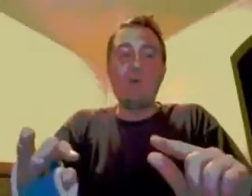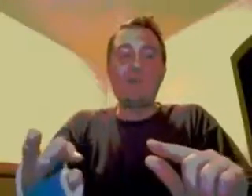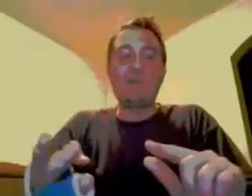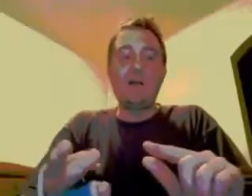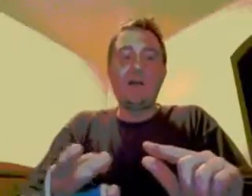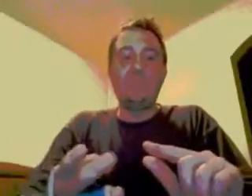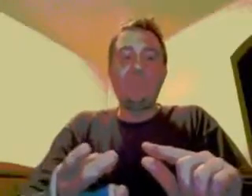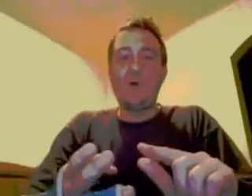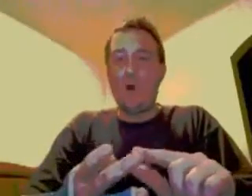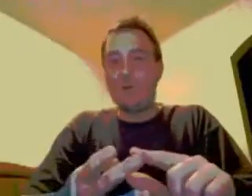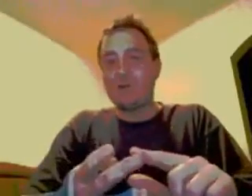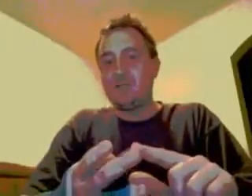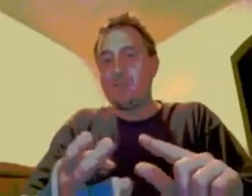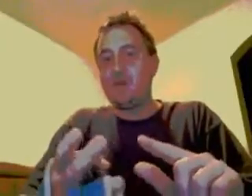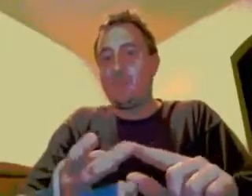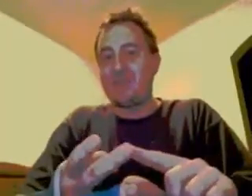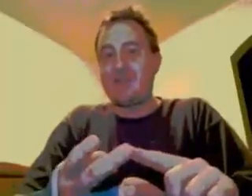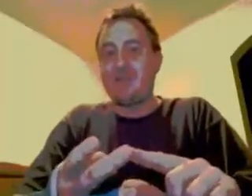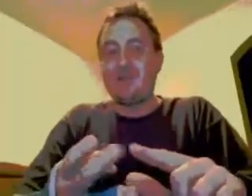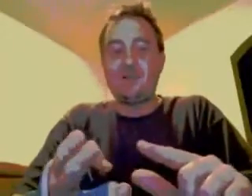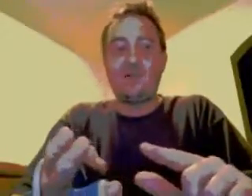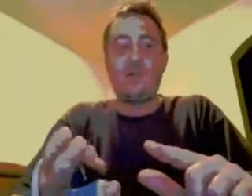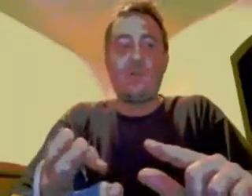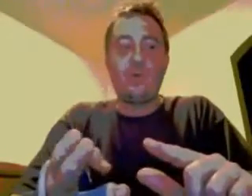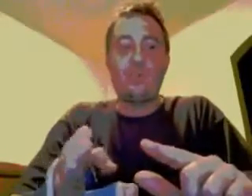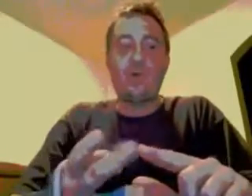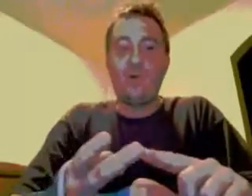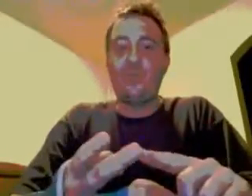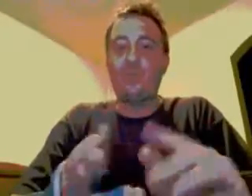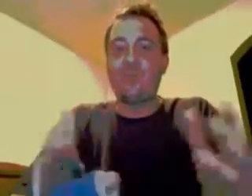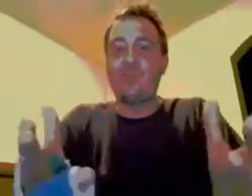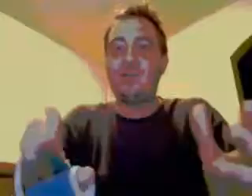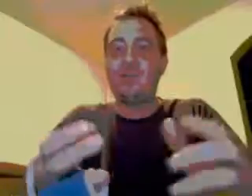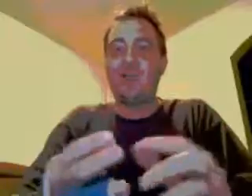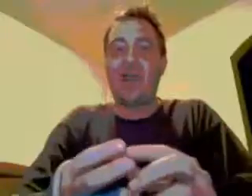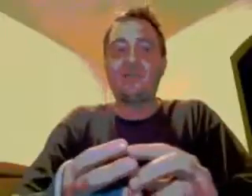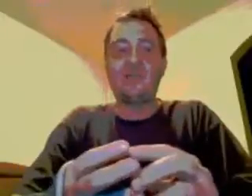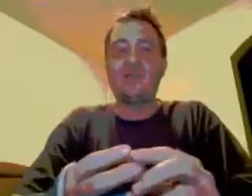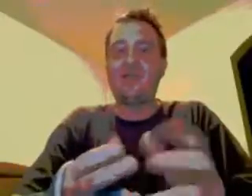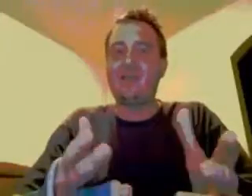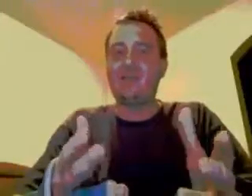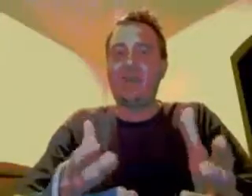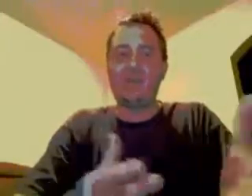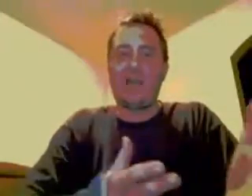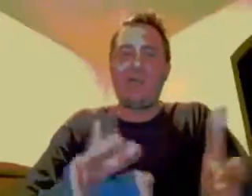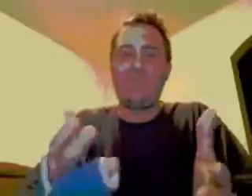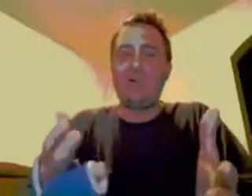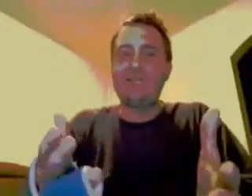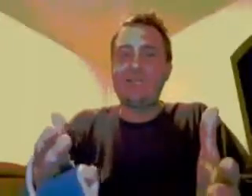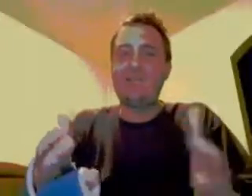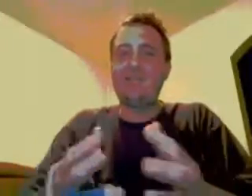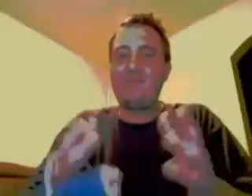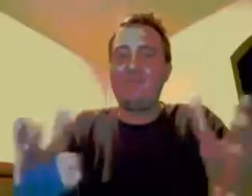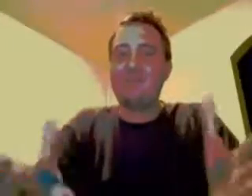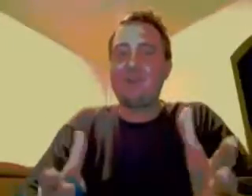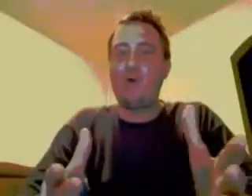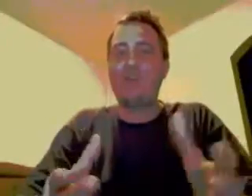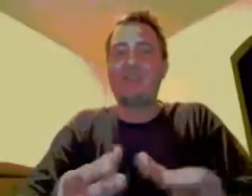want the homeless to be protected. So, I want there to be, you know, housing and maybe have police in this homeless